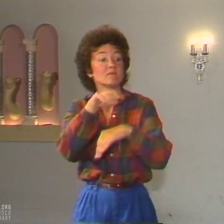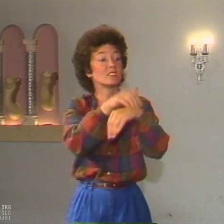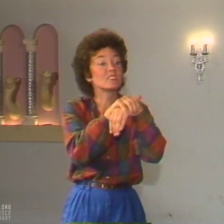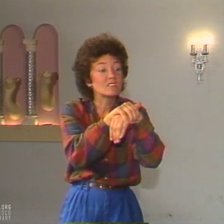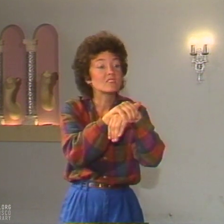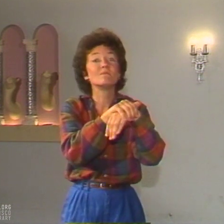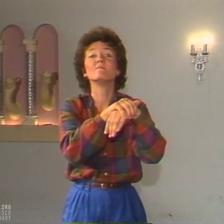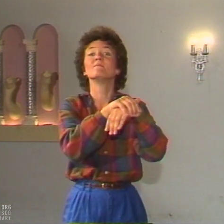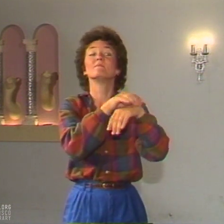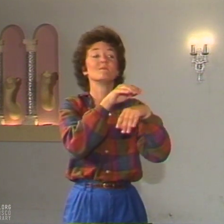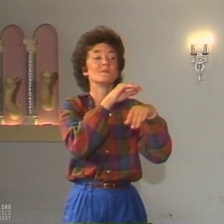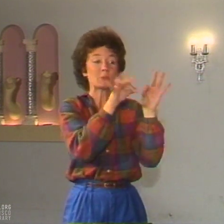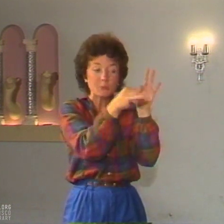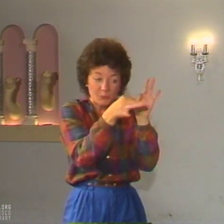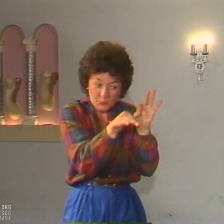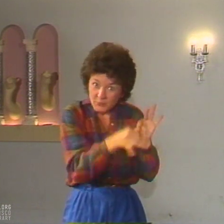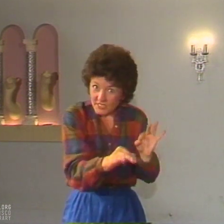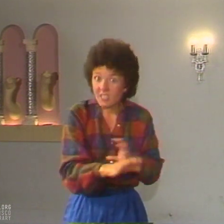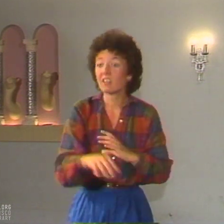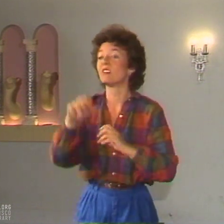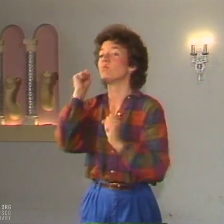and English were equally sophisticated.